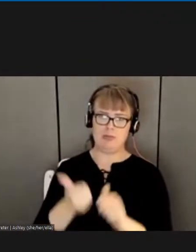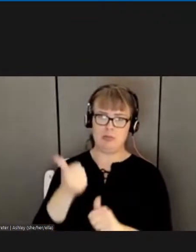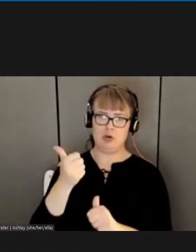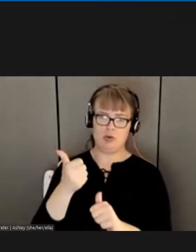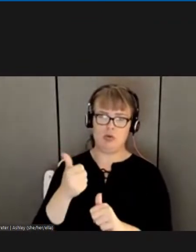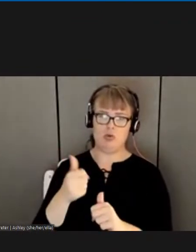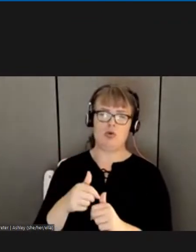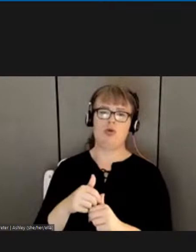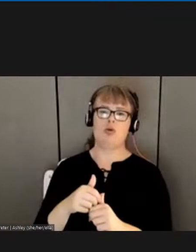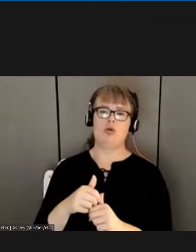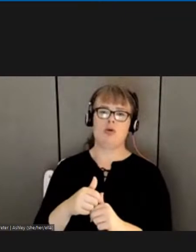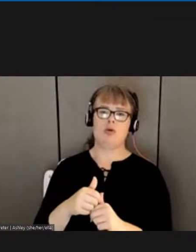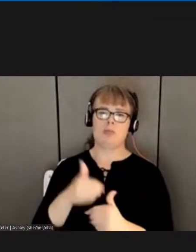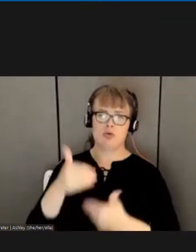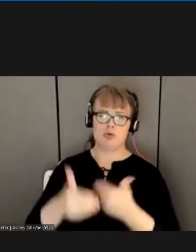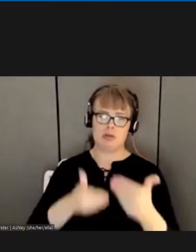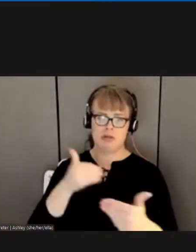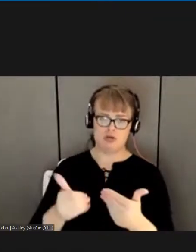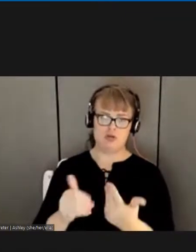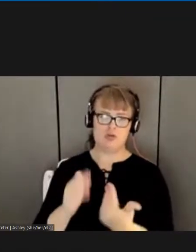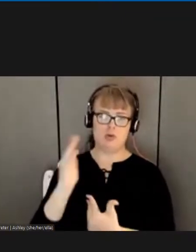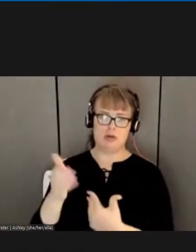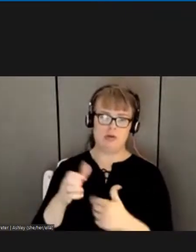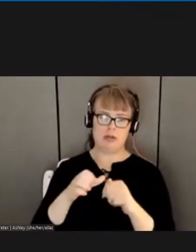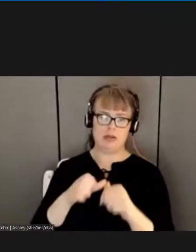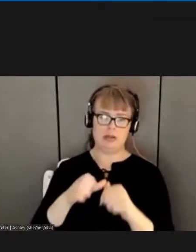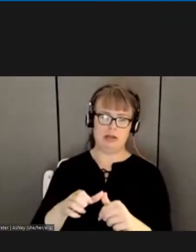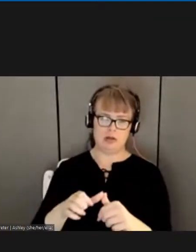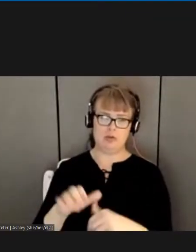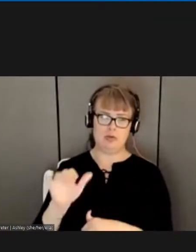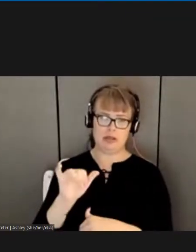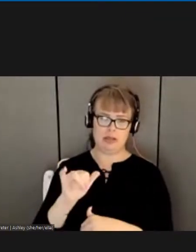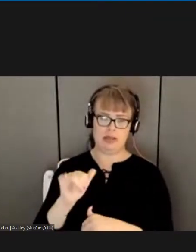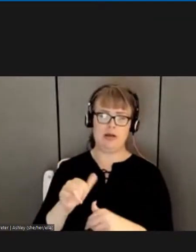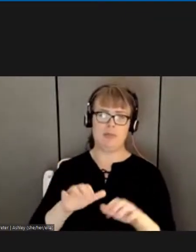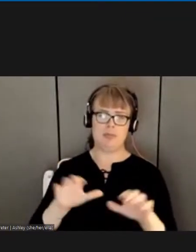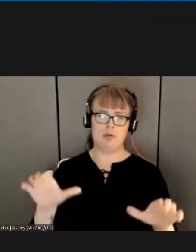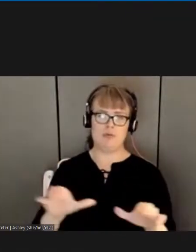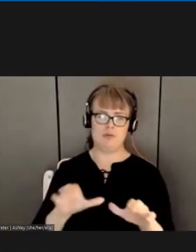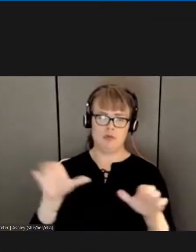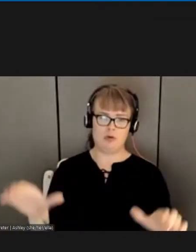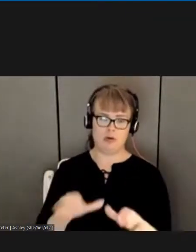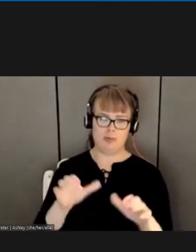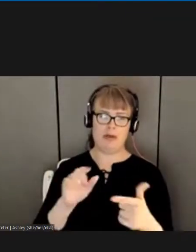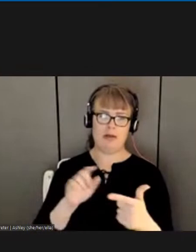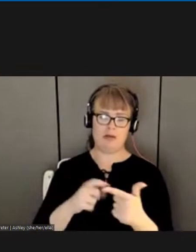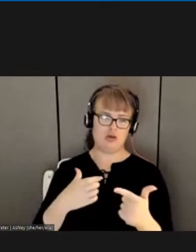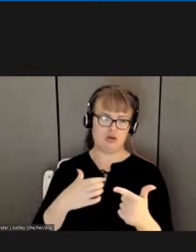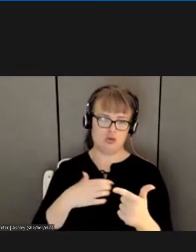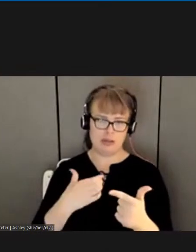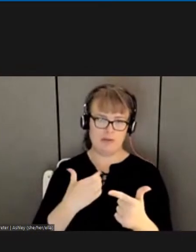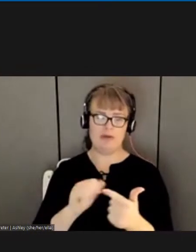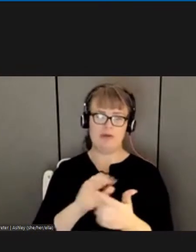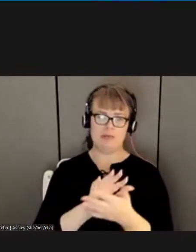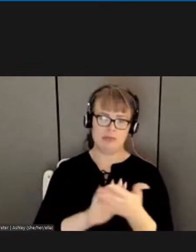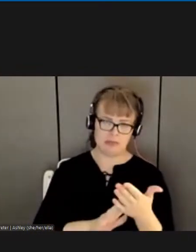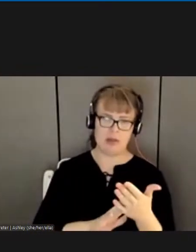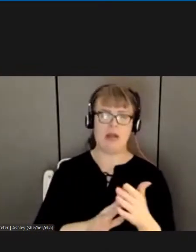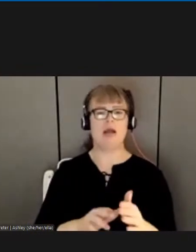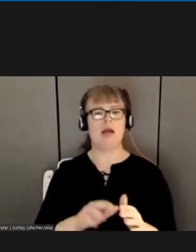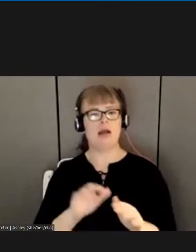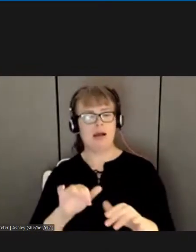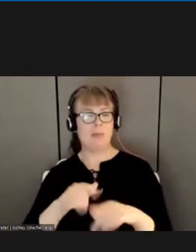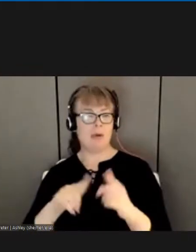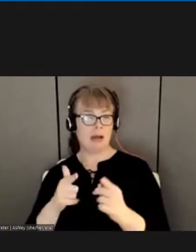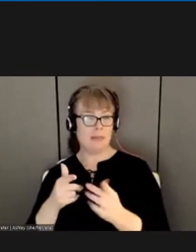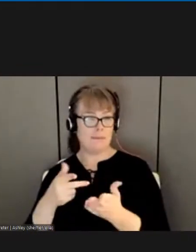grievance procedure, seniority and bidding, holidays, and so on. What doesn't carry forward is the pay raises and the COLA.